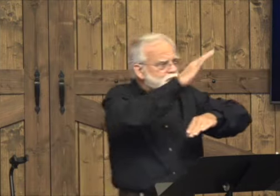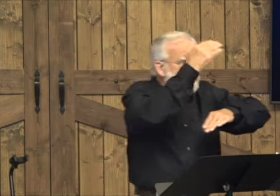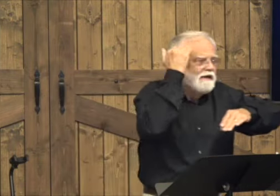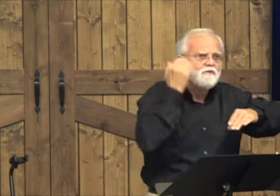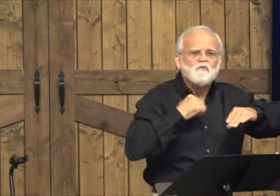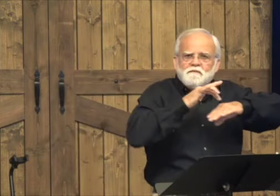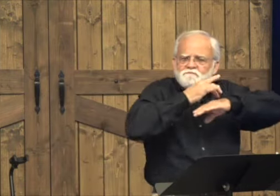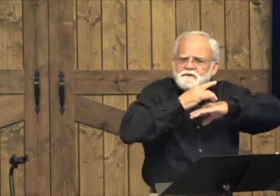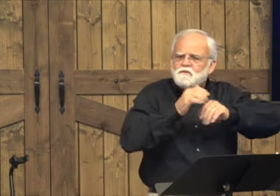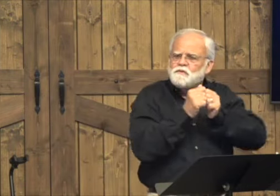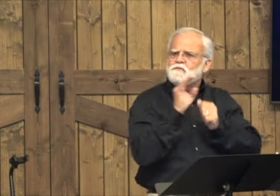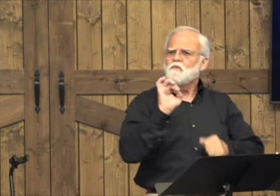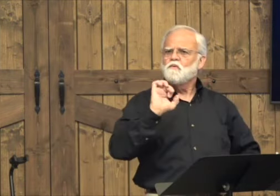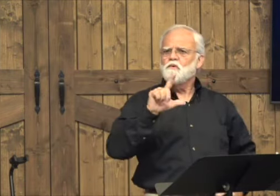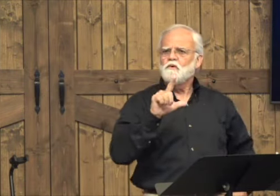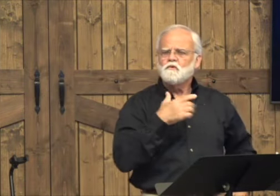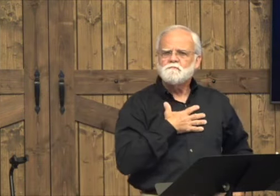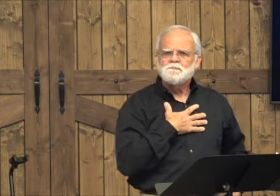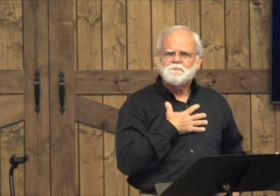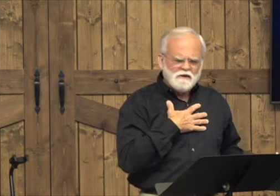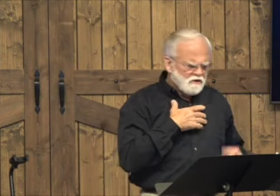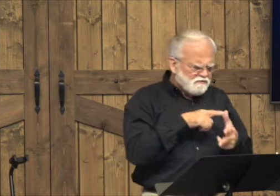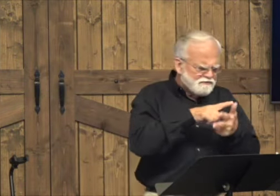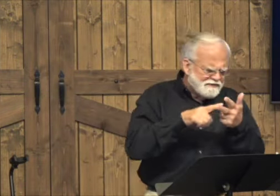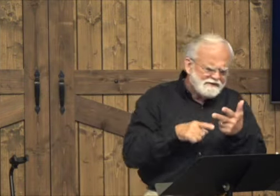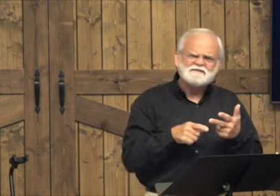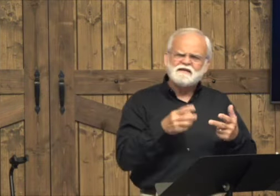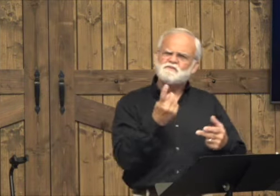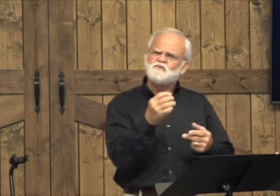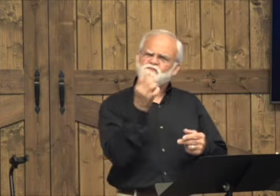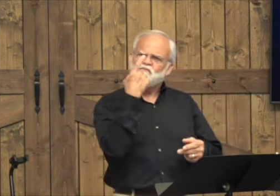If a person came into my home, I was to wash his feet and annoy his hair with oil.